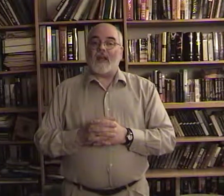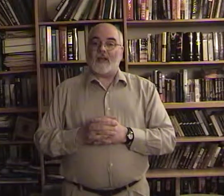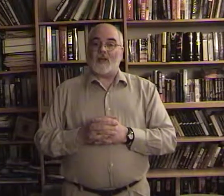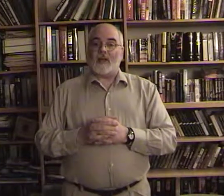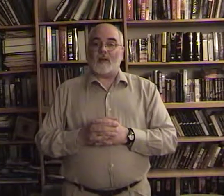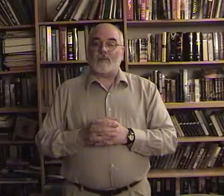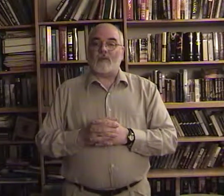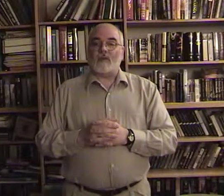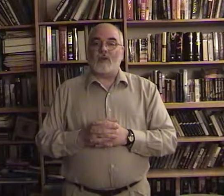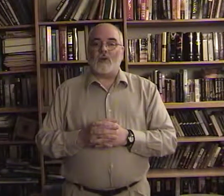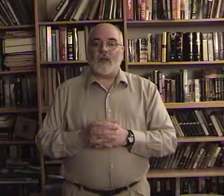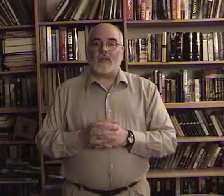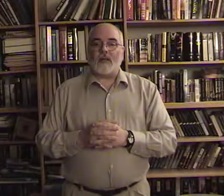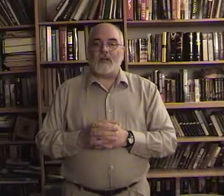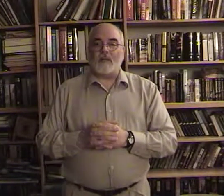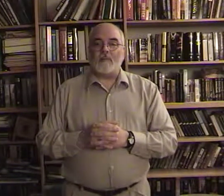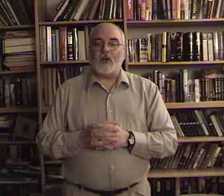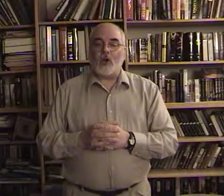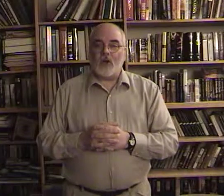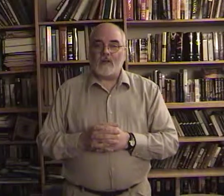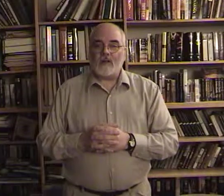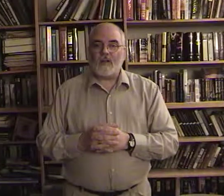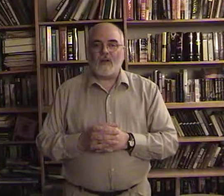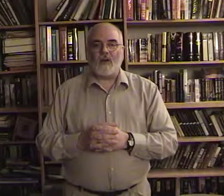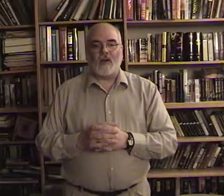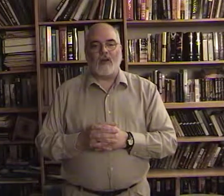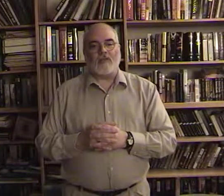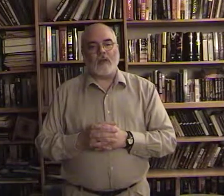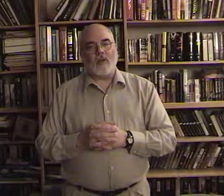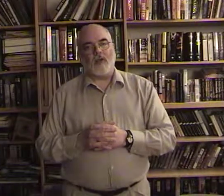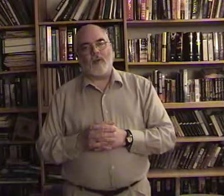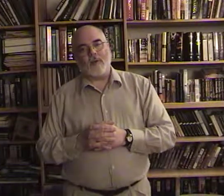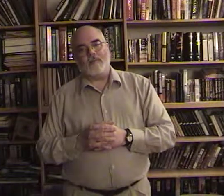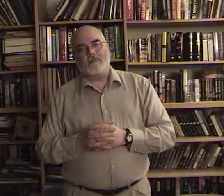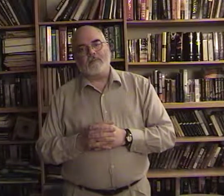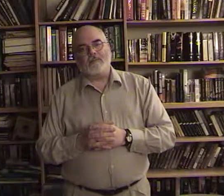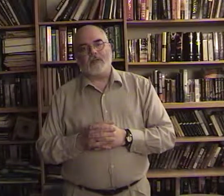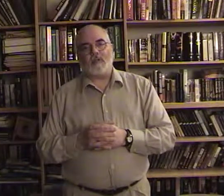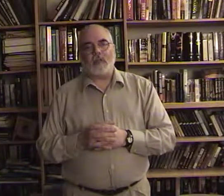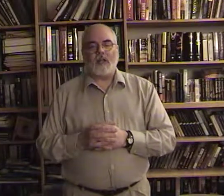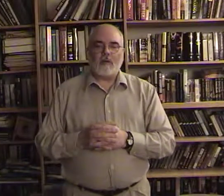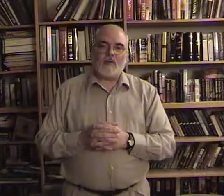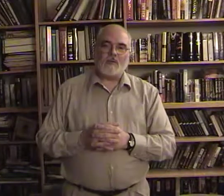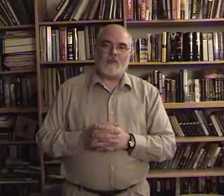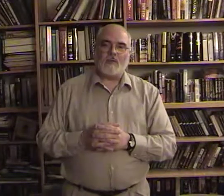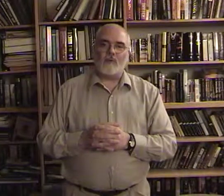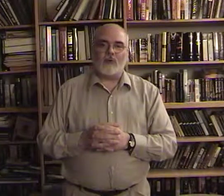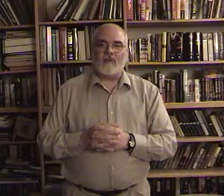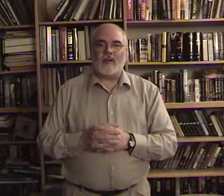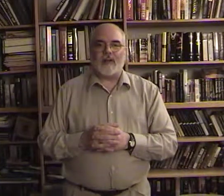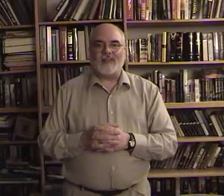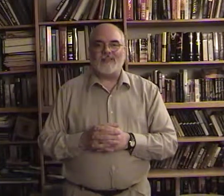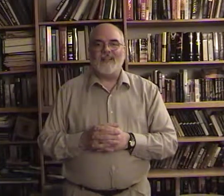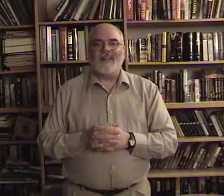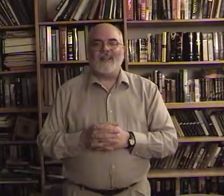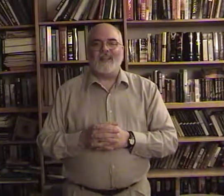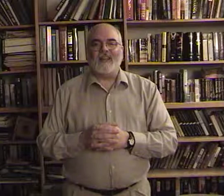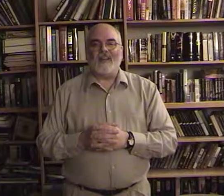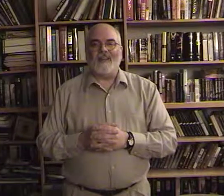I can do to help, don't hesitate to give me a call. Find me on the web. Send me an email. Whatever it takes. And